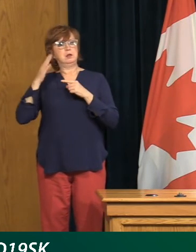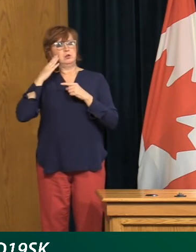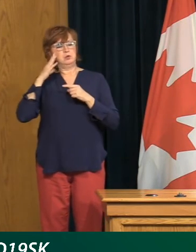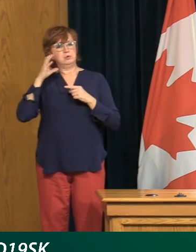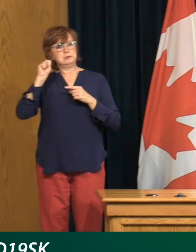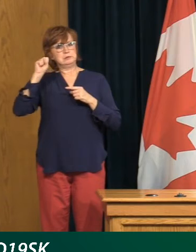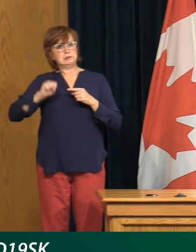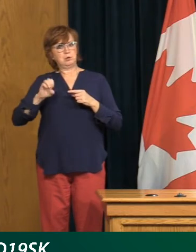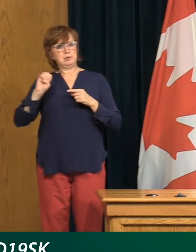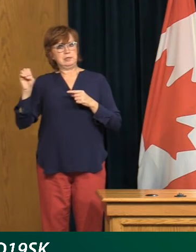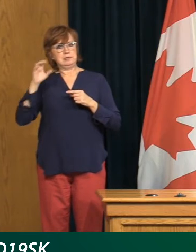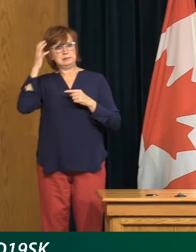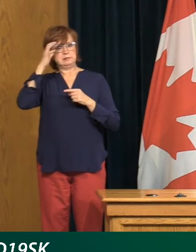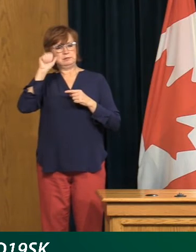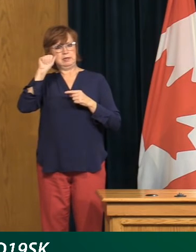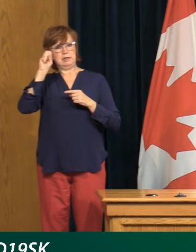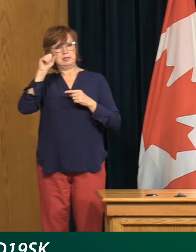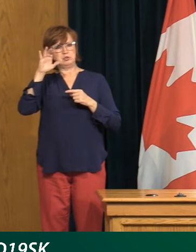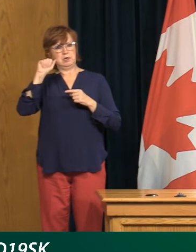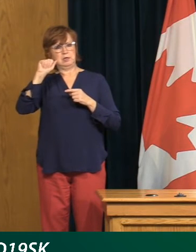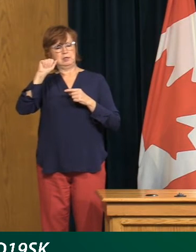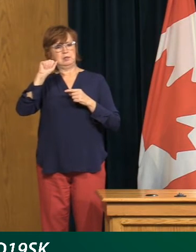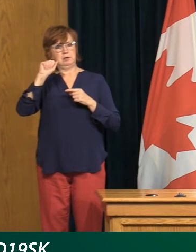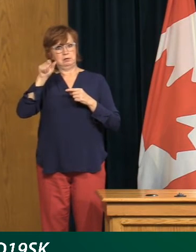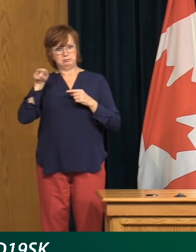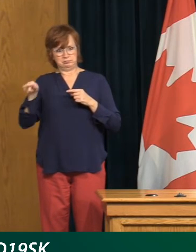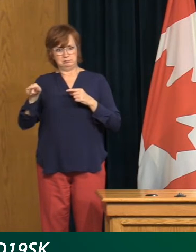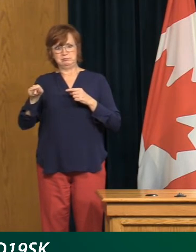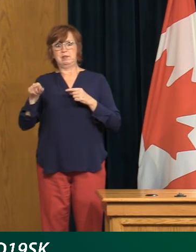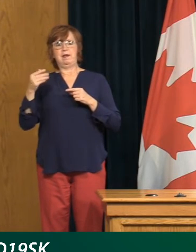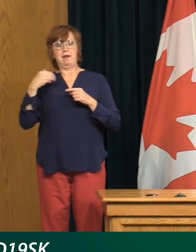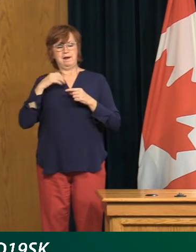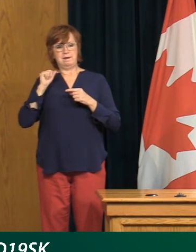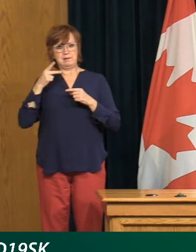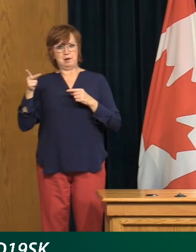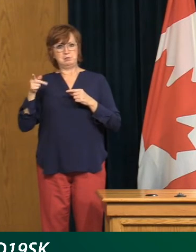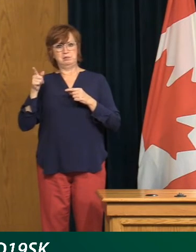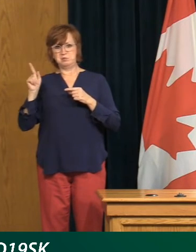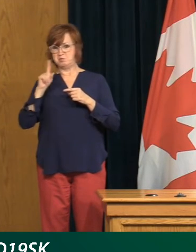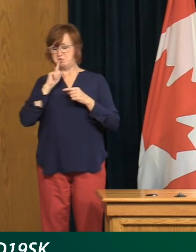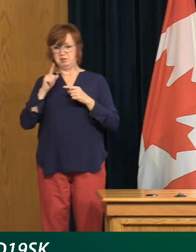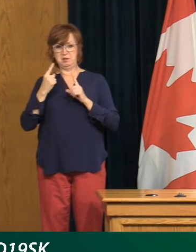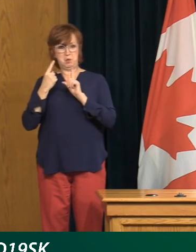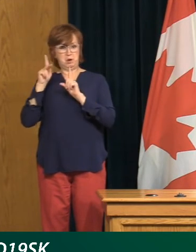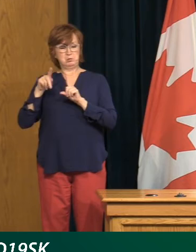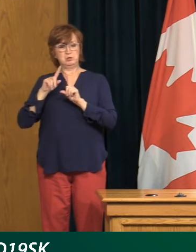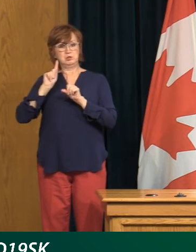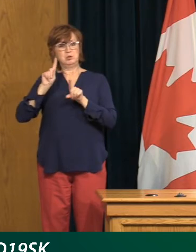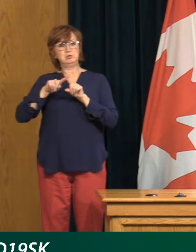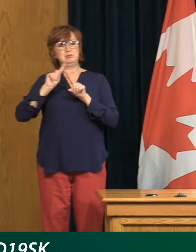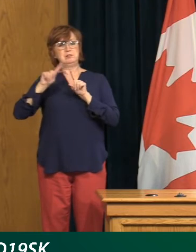bar hopping can expose dozens of people. And unfortunately, we are not able to use that.